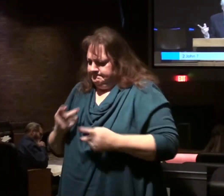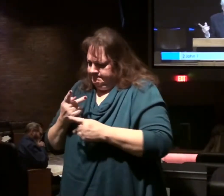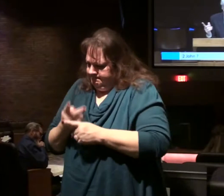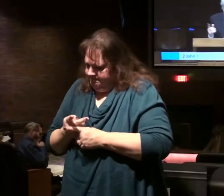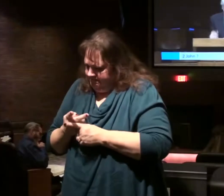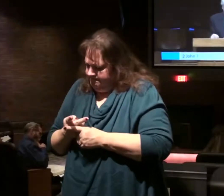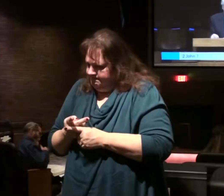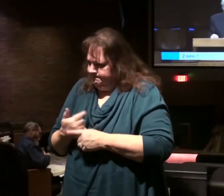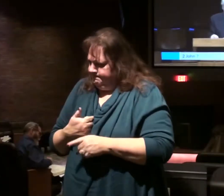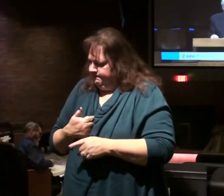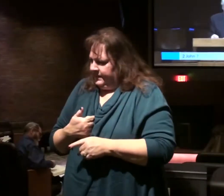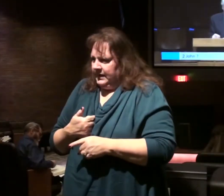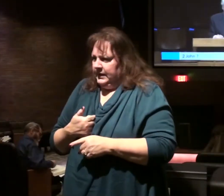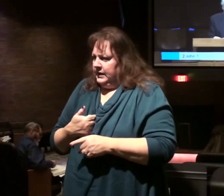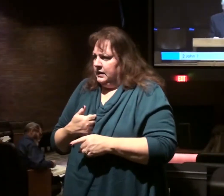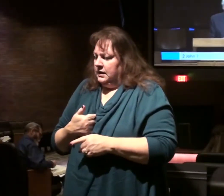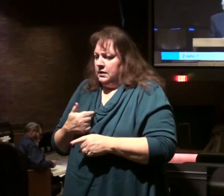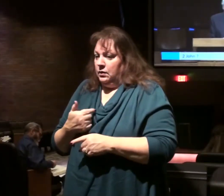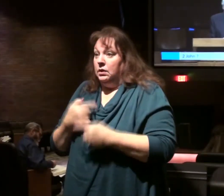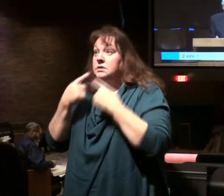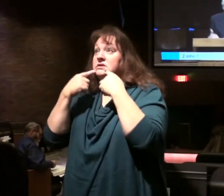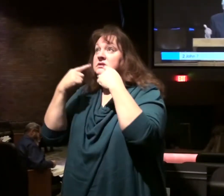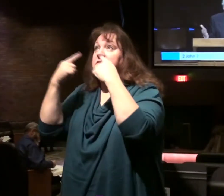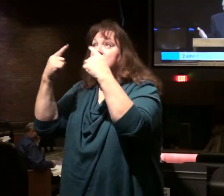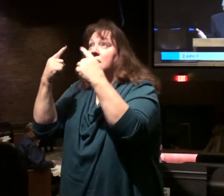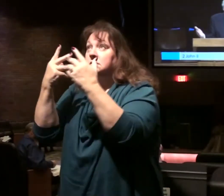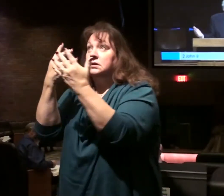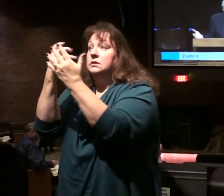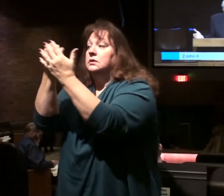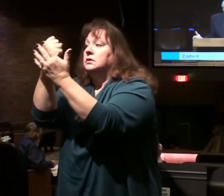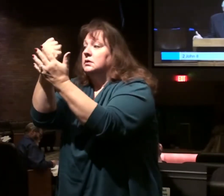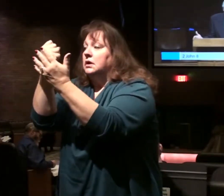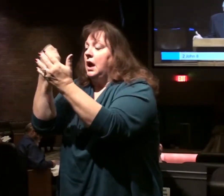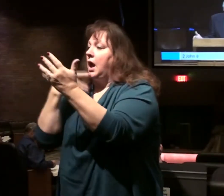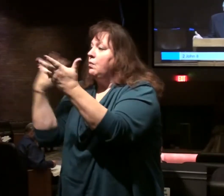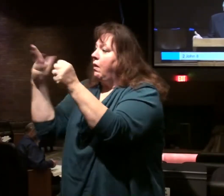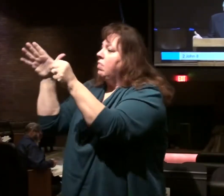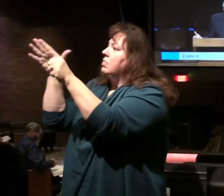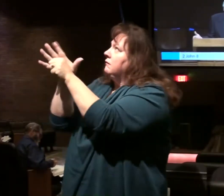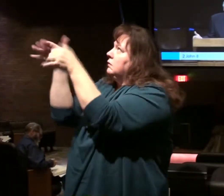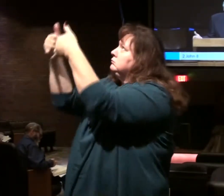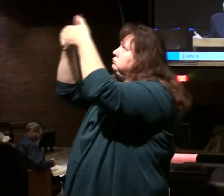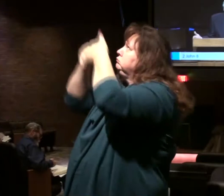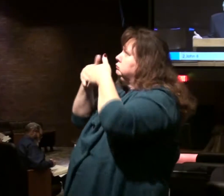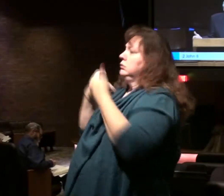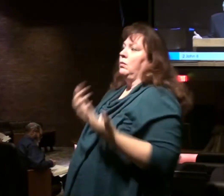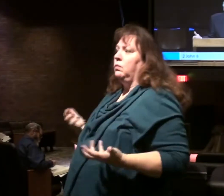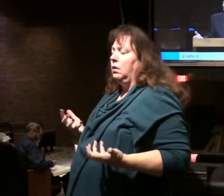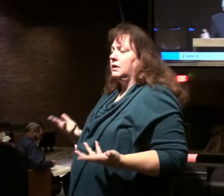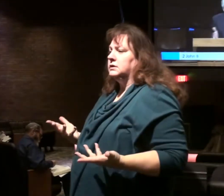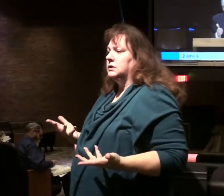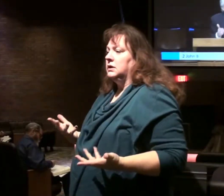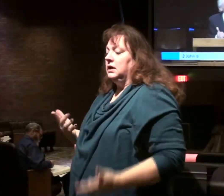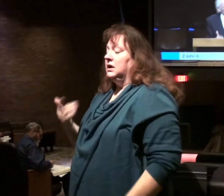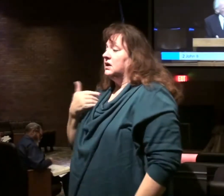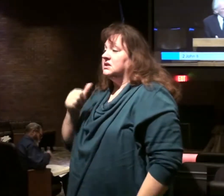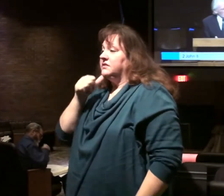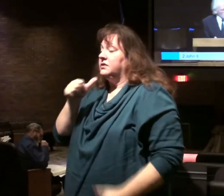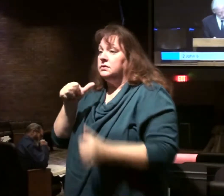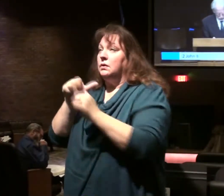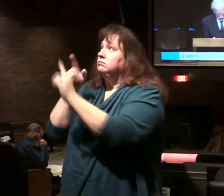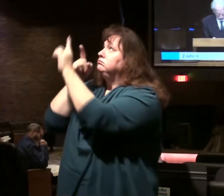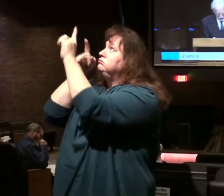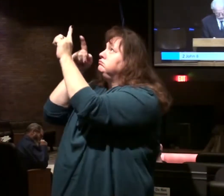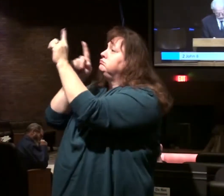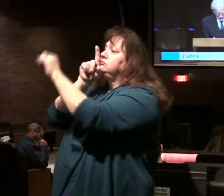that you do not lose what we have accomplished, that you may receive a full reward. Because if you don't stay